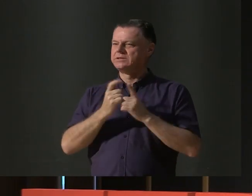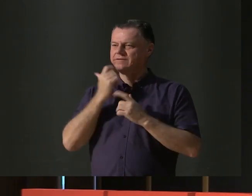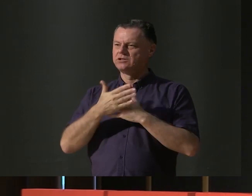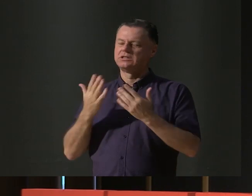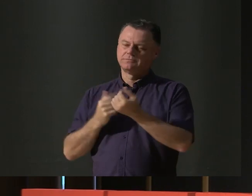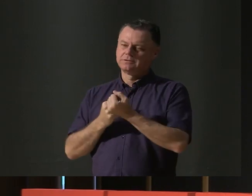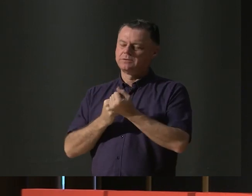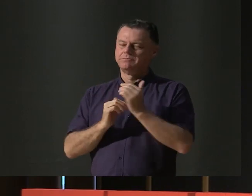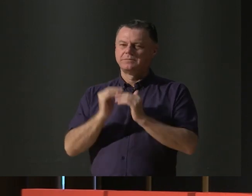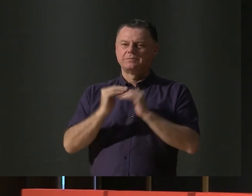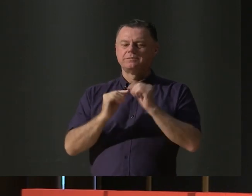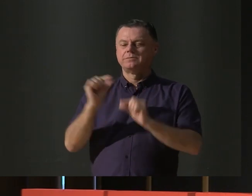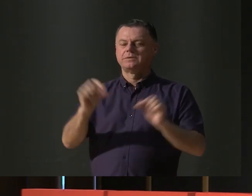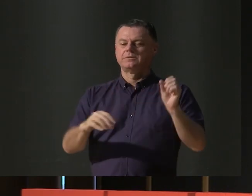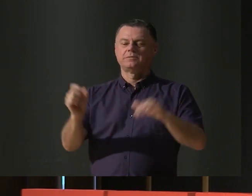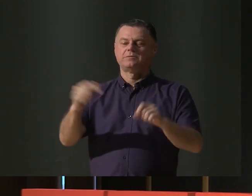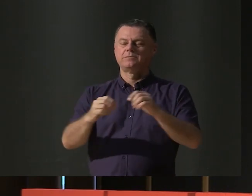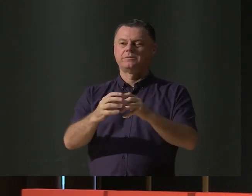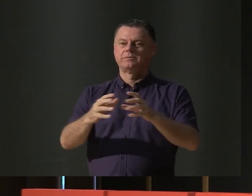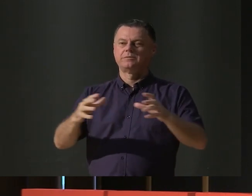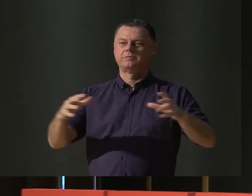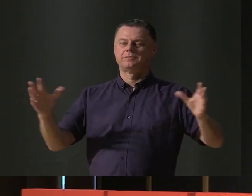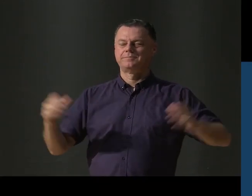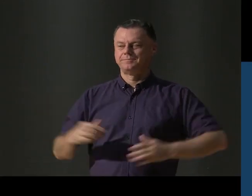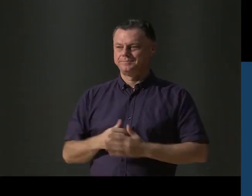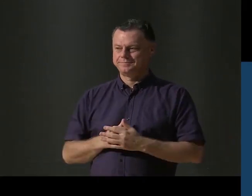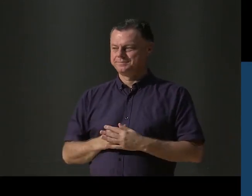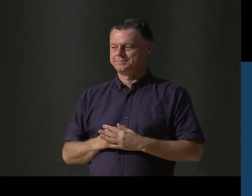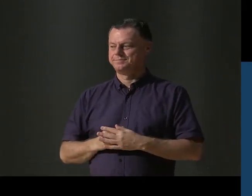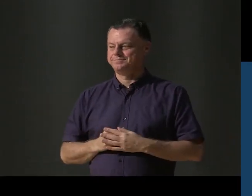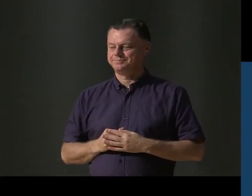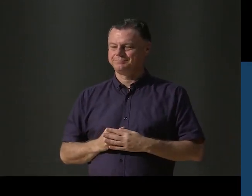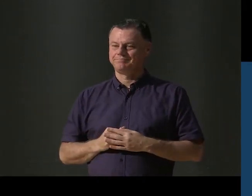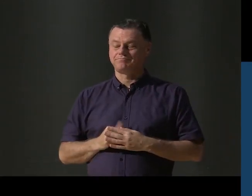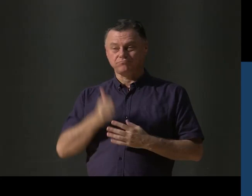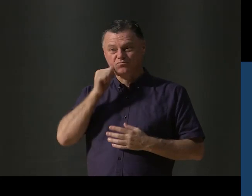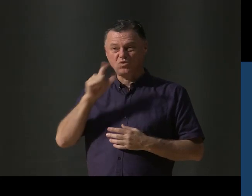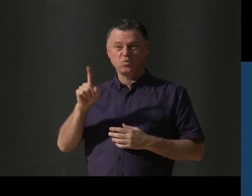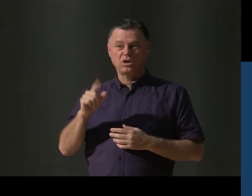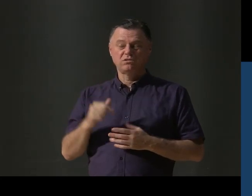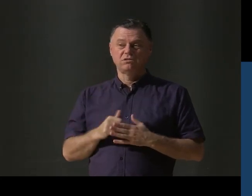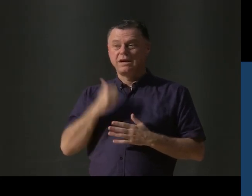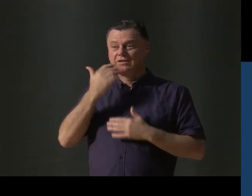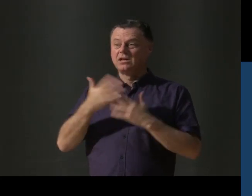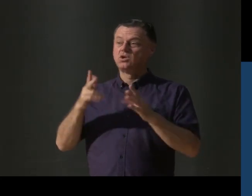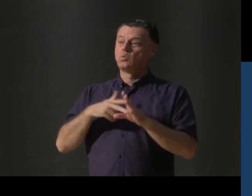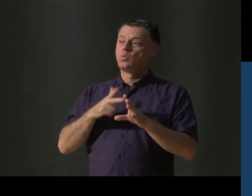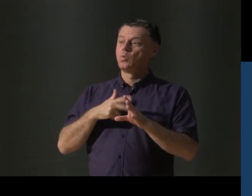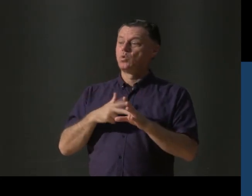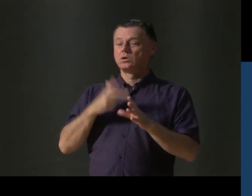consistent actions that build up into bigger impacts. Like picking up rubbish on your daily walk can amount to piles